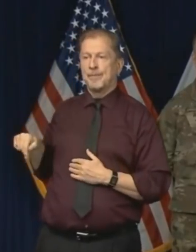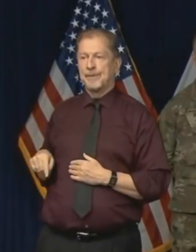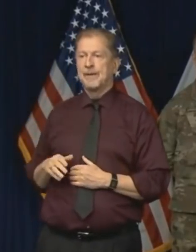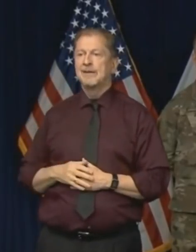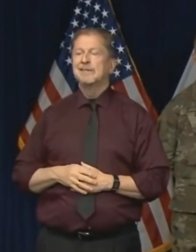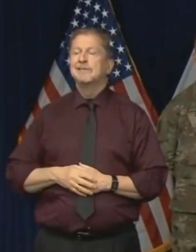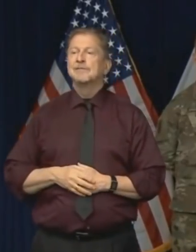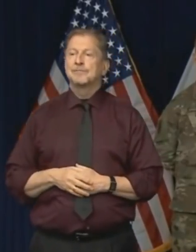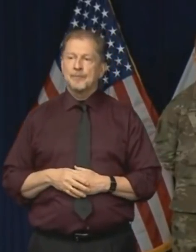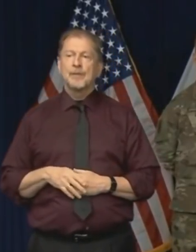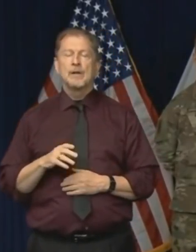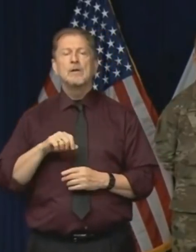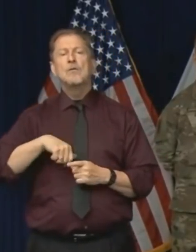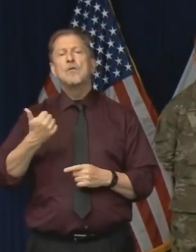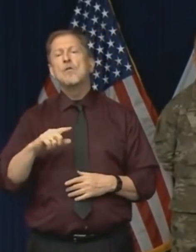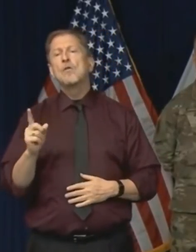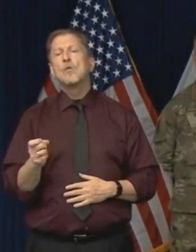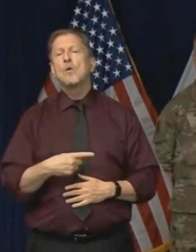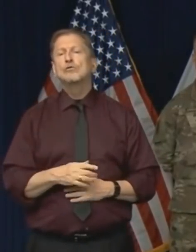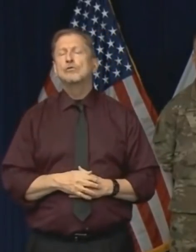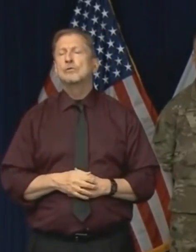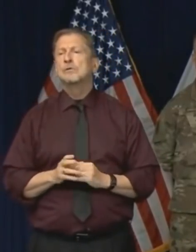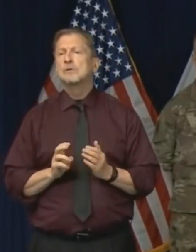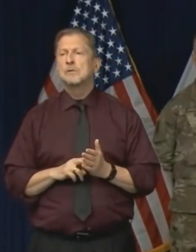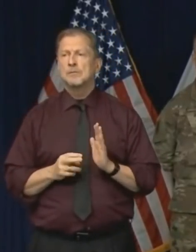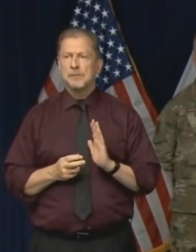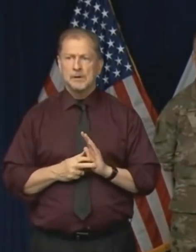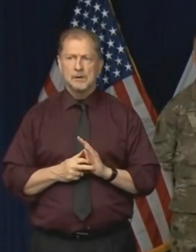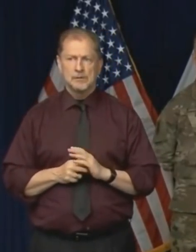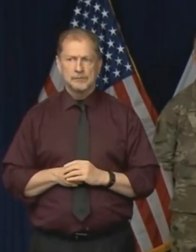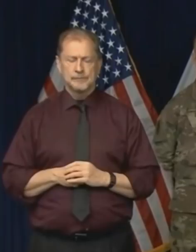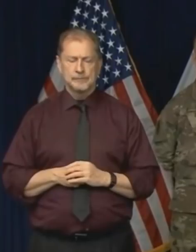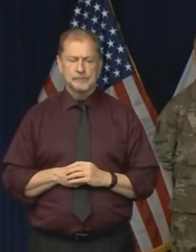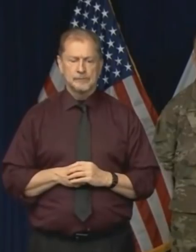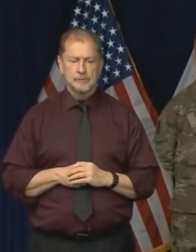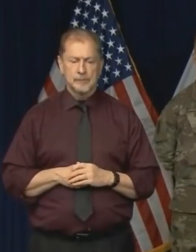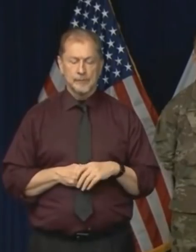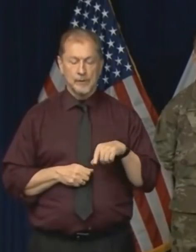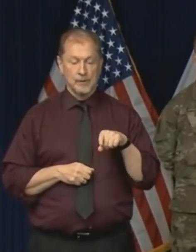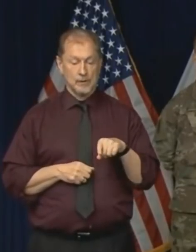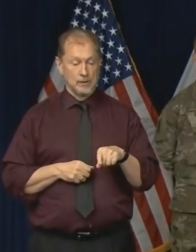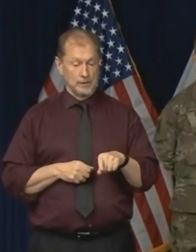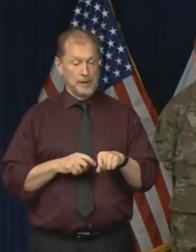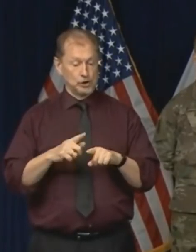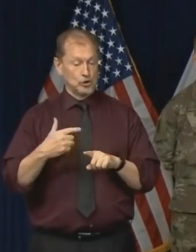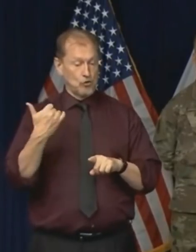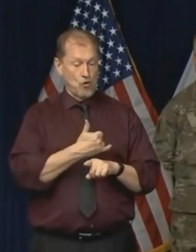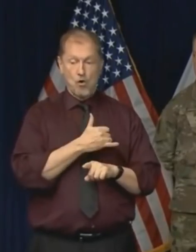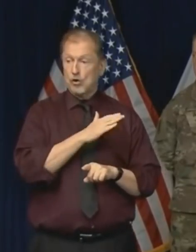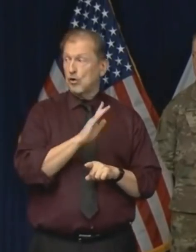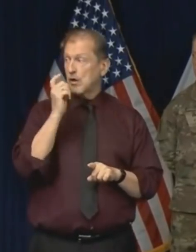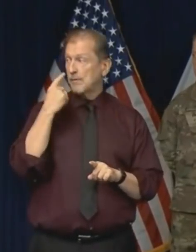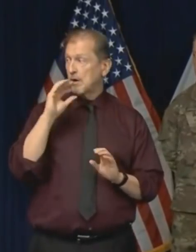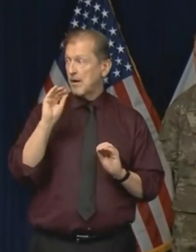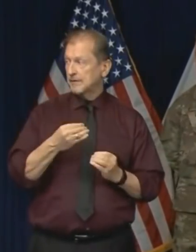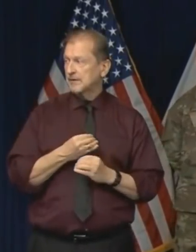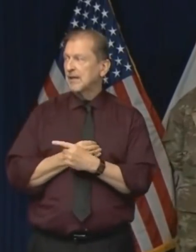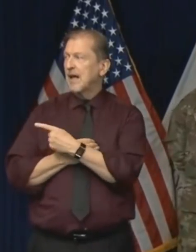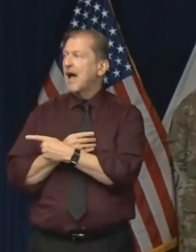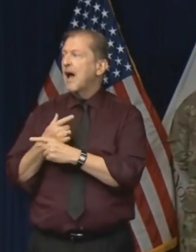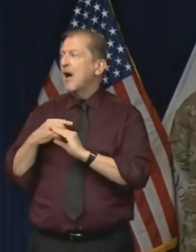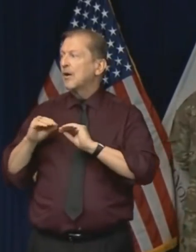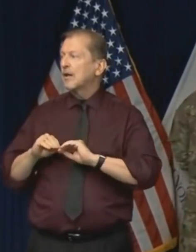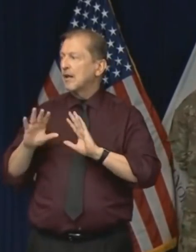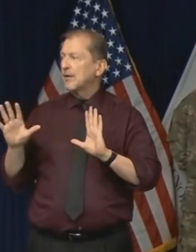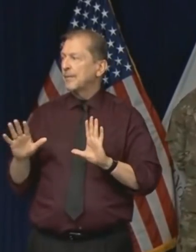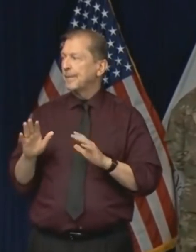this? then I have two more quick questions. up. So is there, are you suggesting they should reach out specifically to your office? Yeah. To be clear, just to be clear.